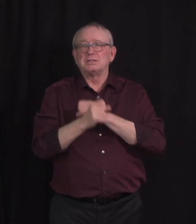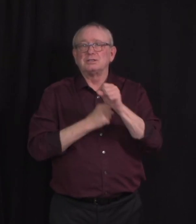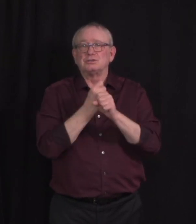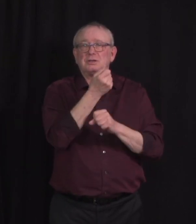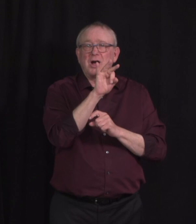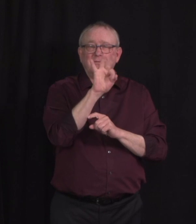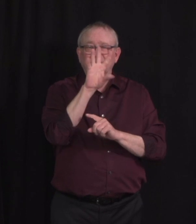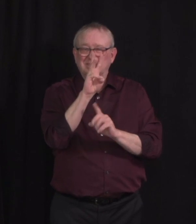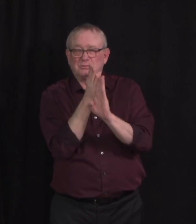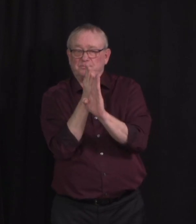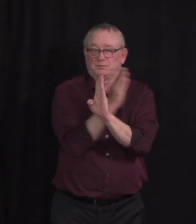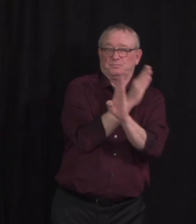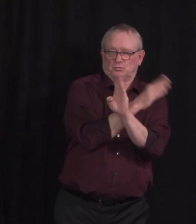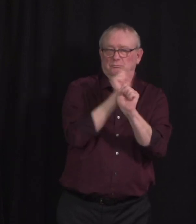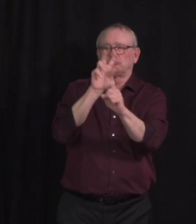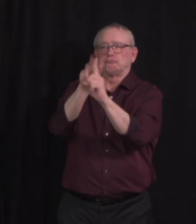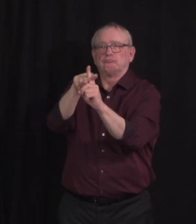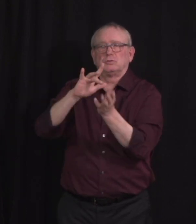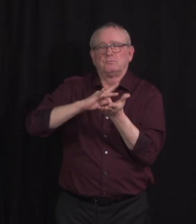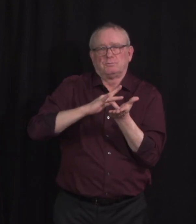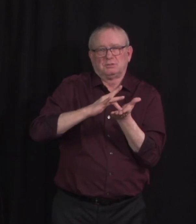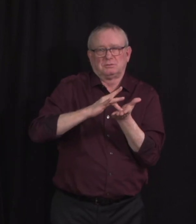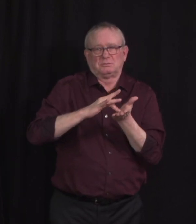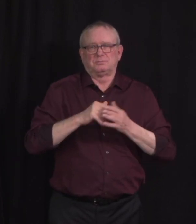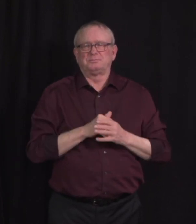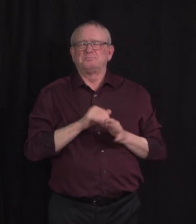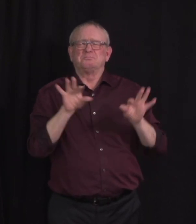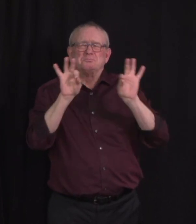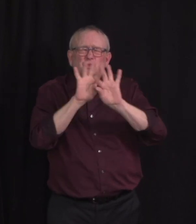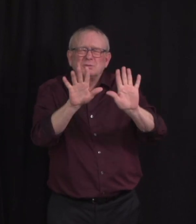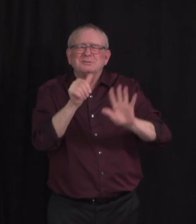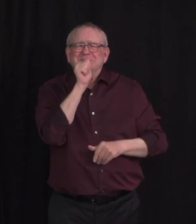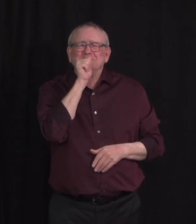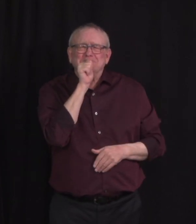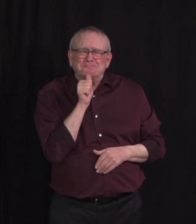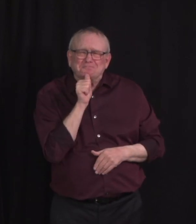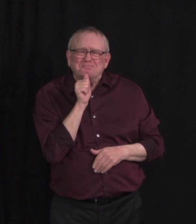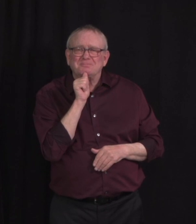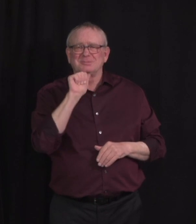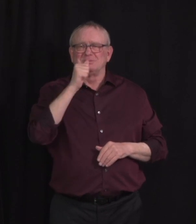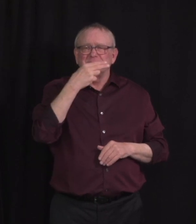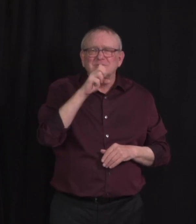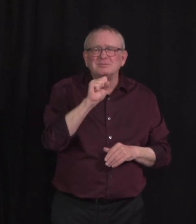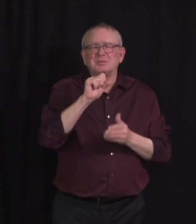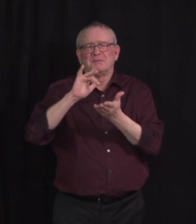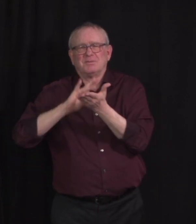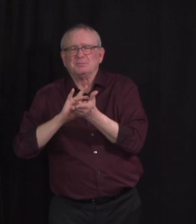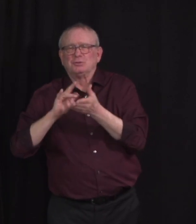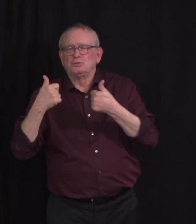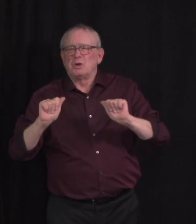pharmacies and Alberta Health Services teams are doing the best they can to book as many Albertans who are eligible as quickly as